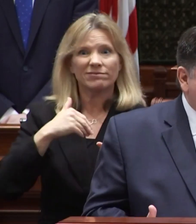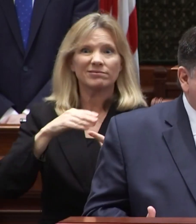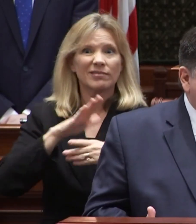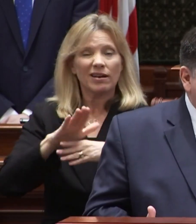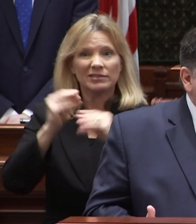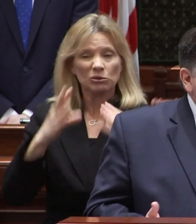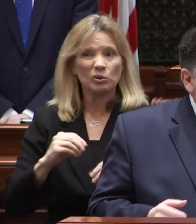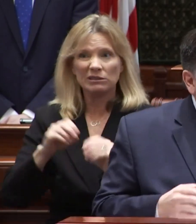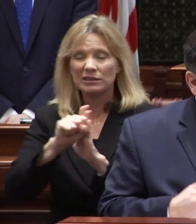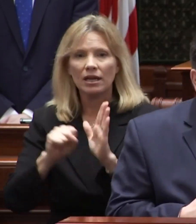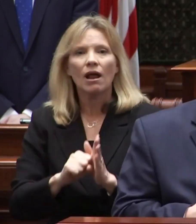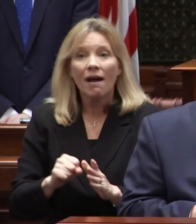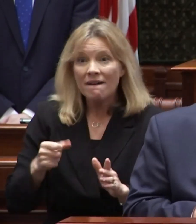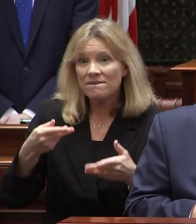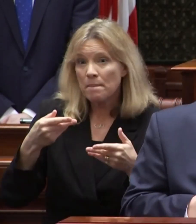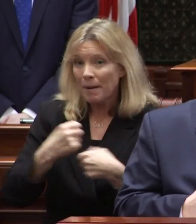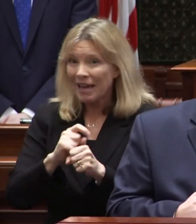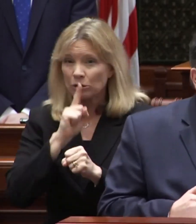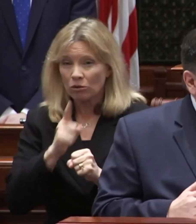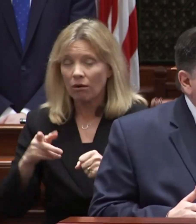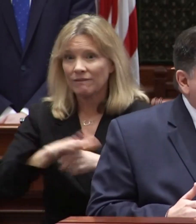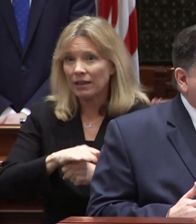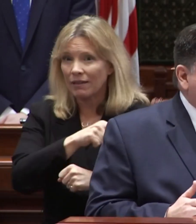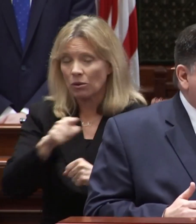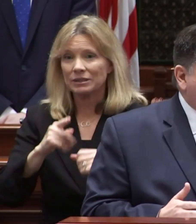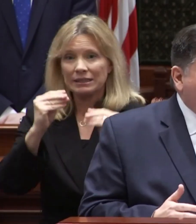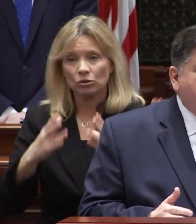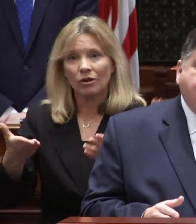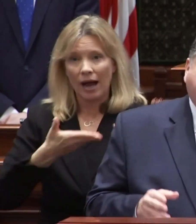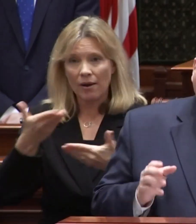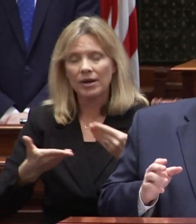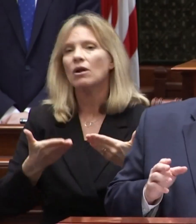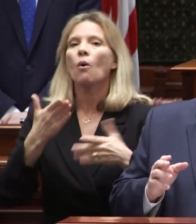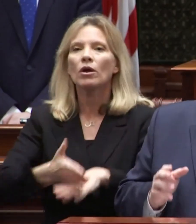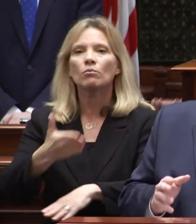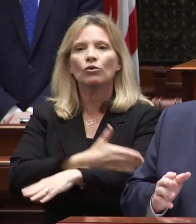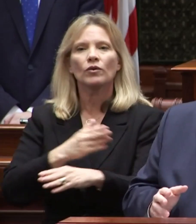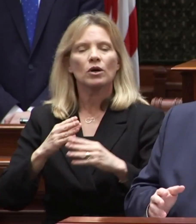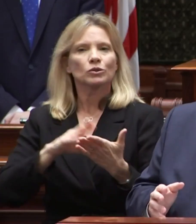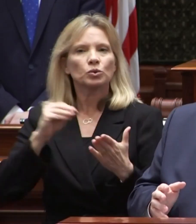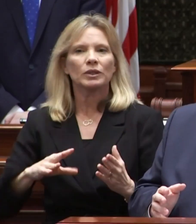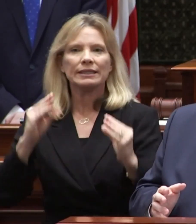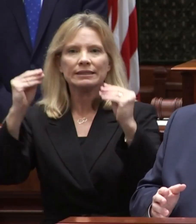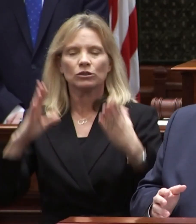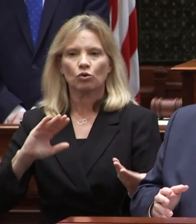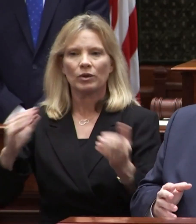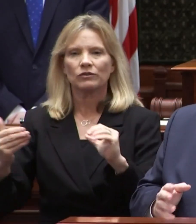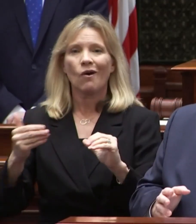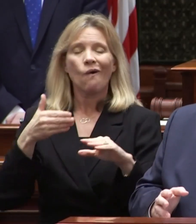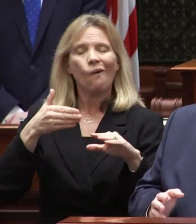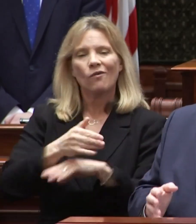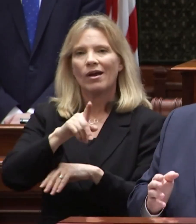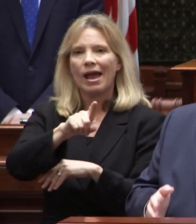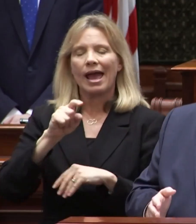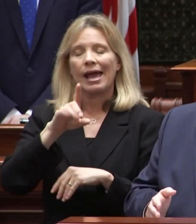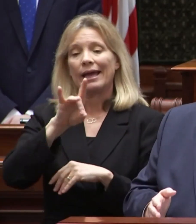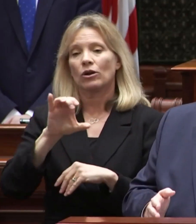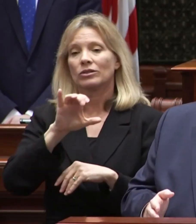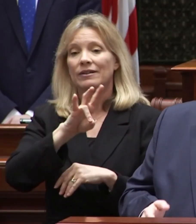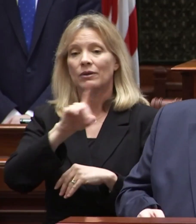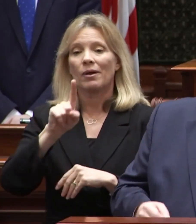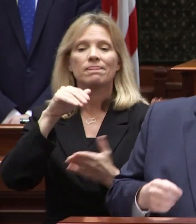in our state filling them will improve the student teacher ratio for over 871 thousand thousand